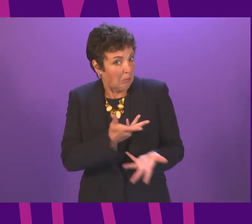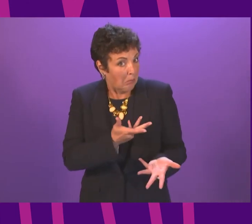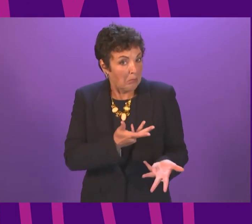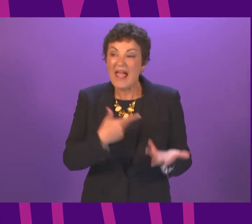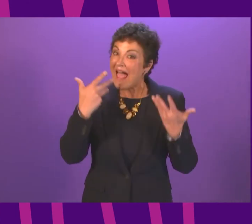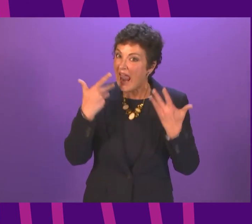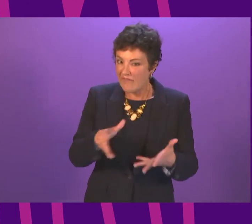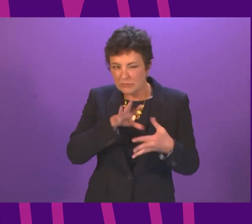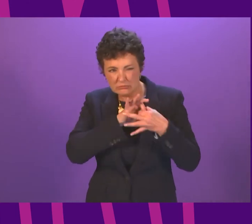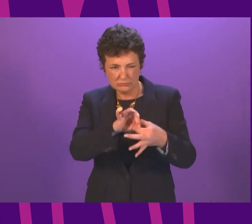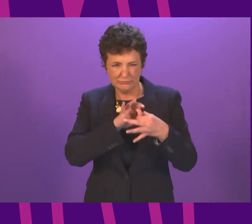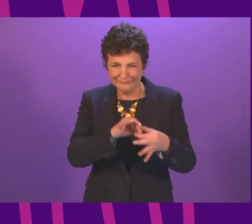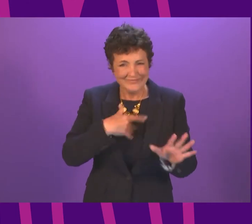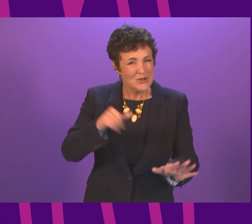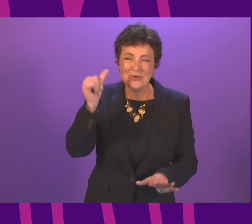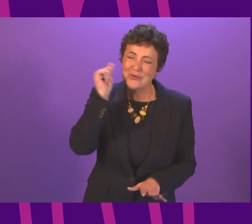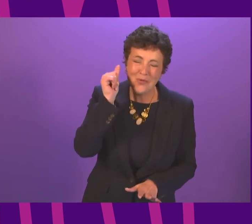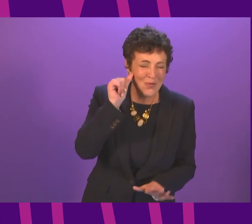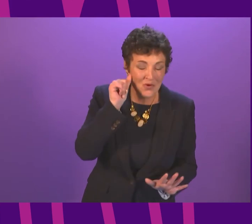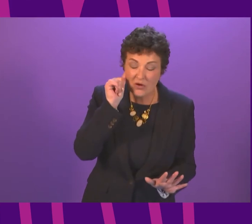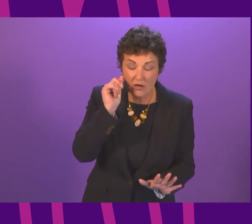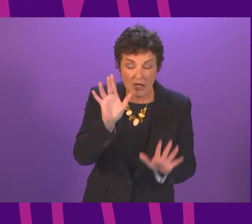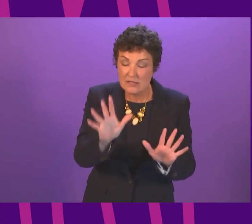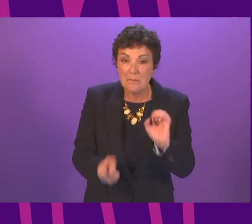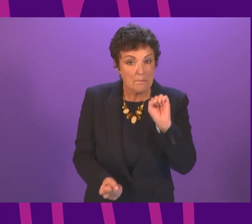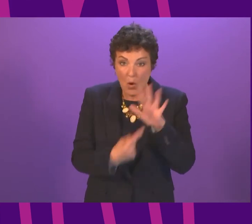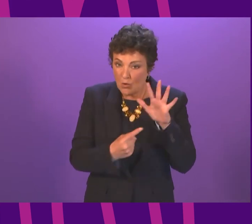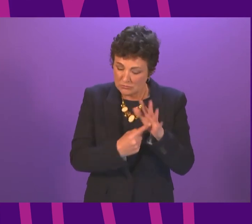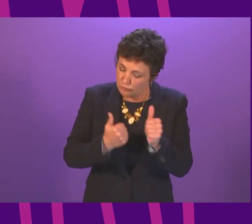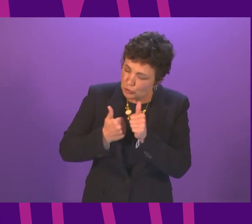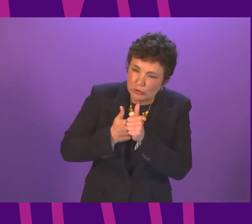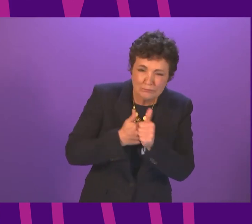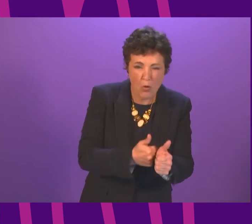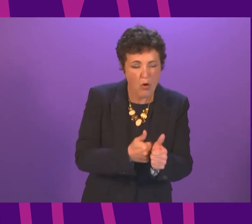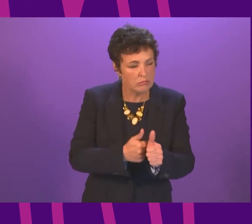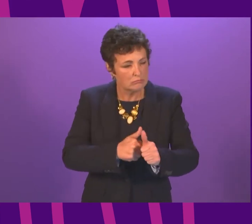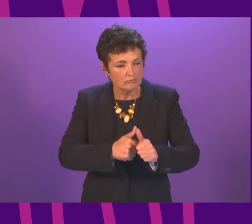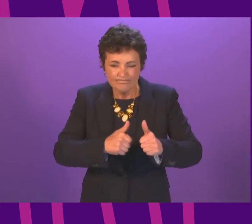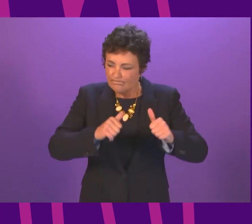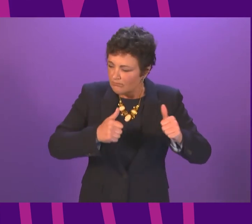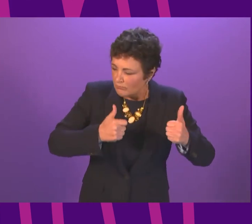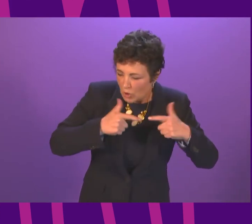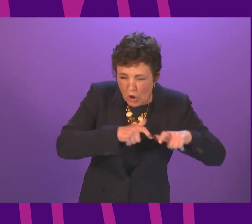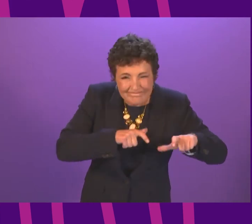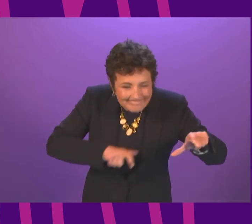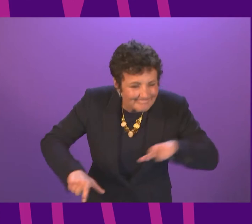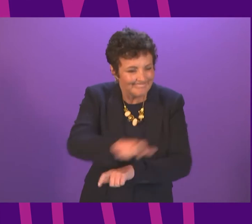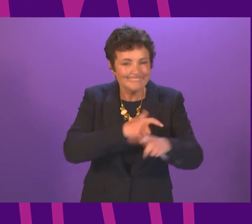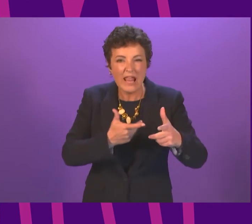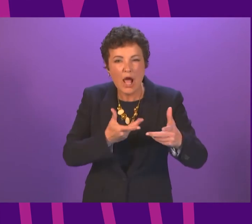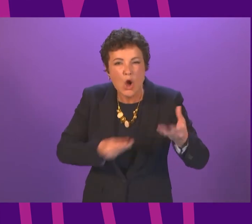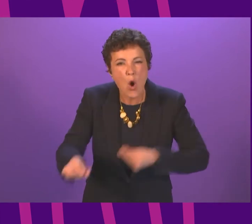have interaction with, know that yes, it is important to support a strong, vibrant, sustainable economy.